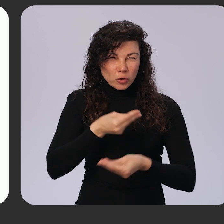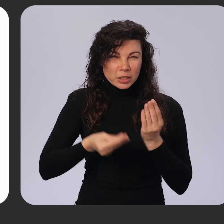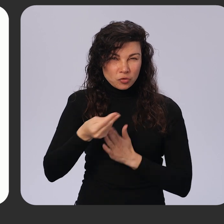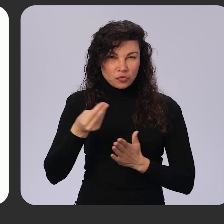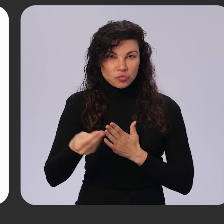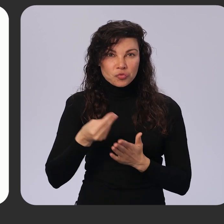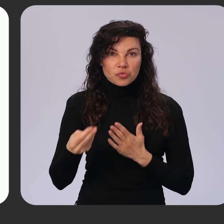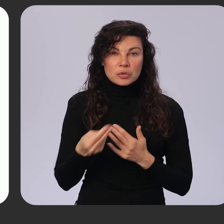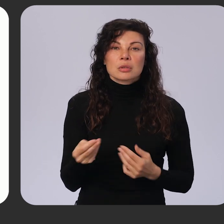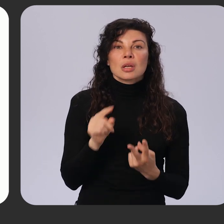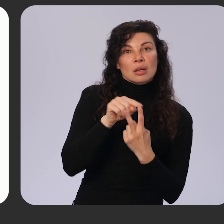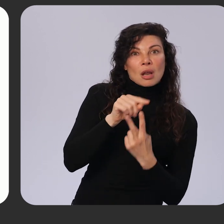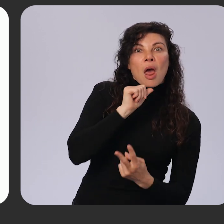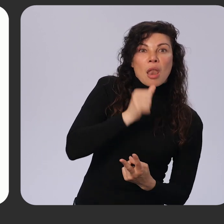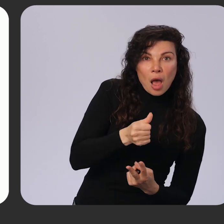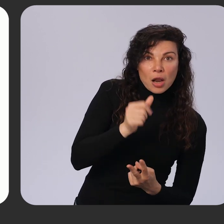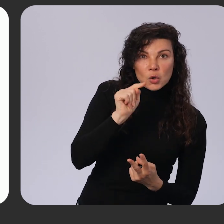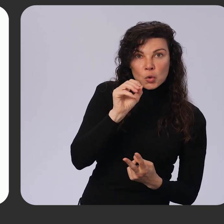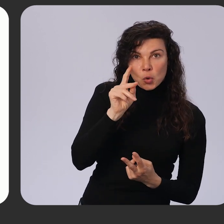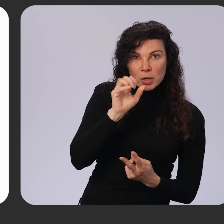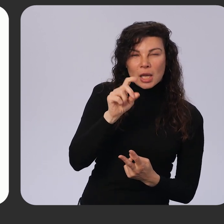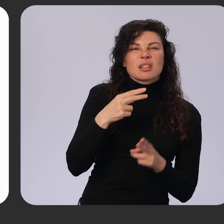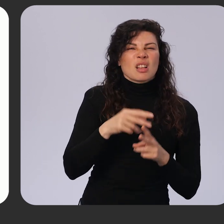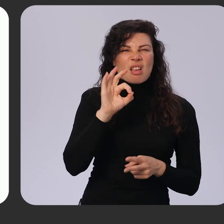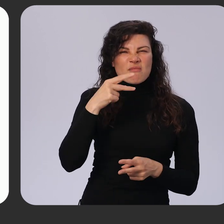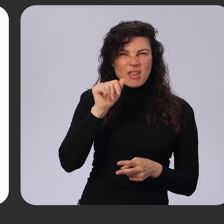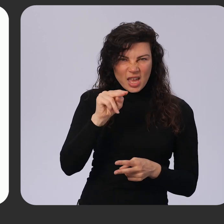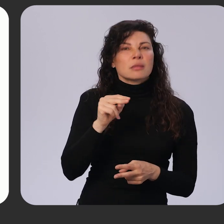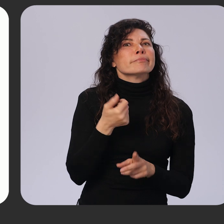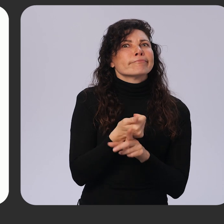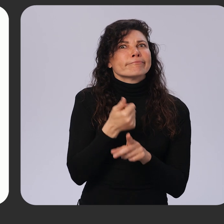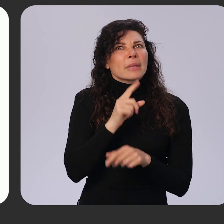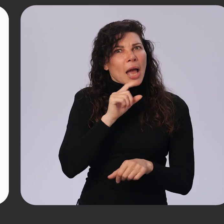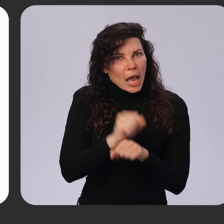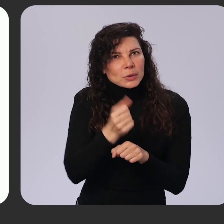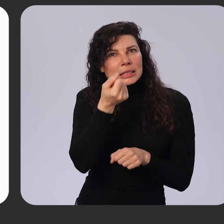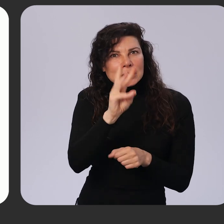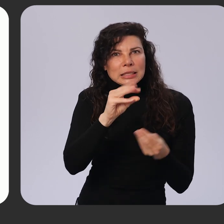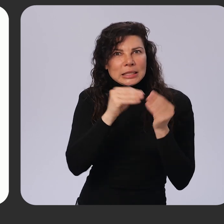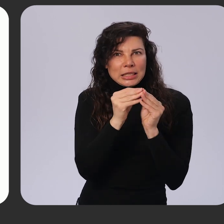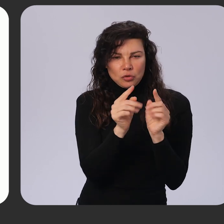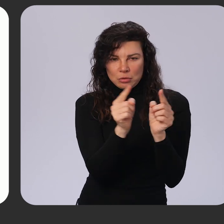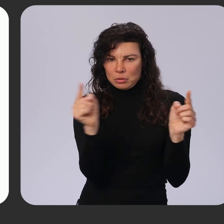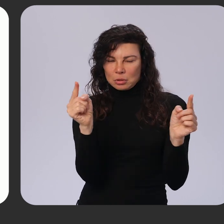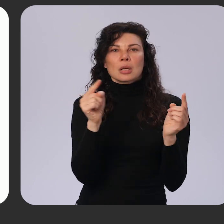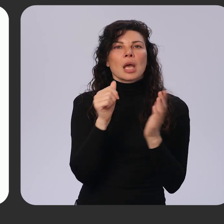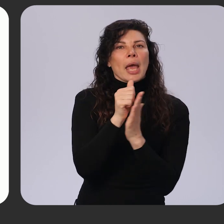Non-tokenized cards, also known as F-PANs, are the actual 16-digit account number on the